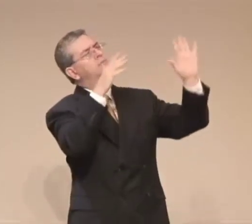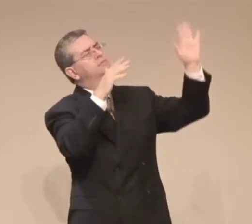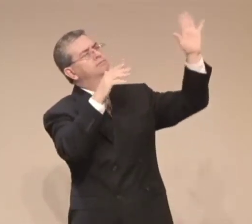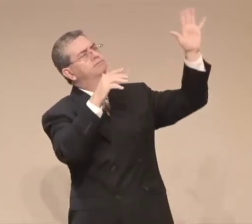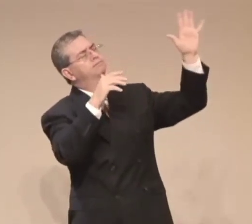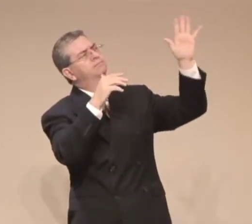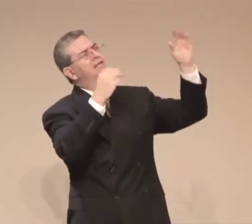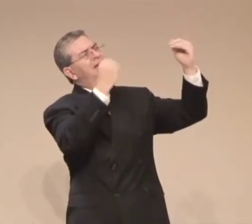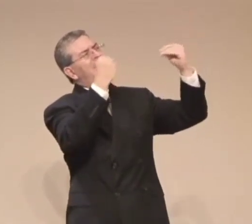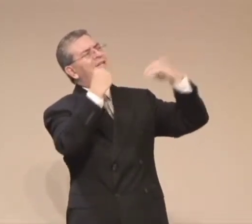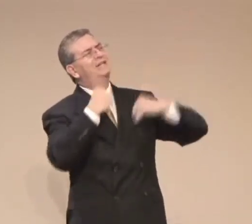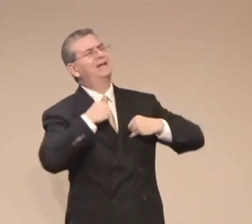like to say,